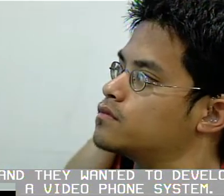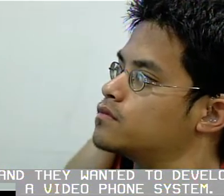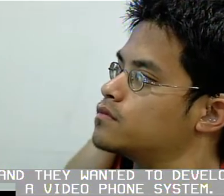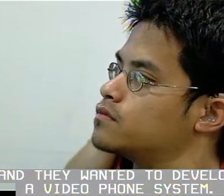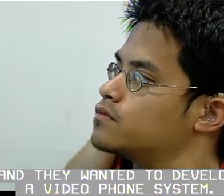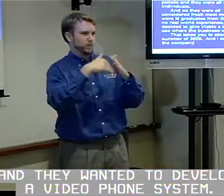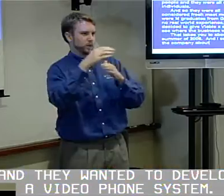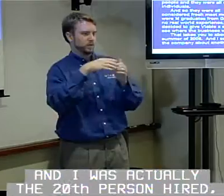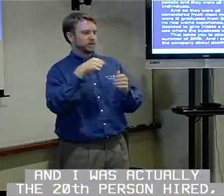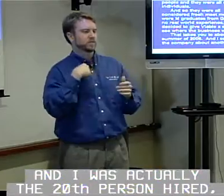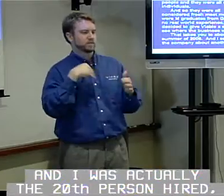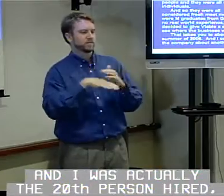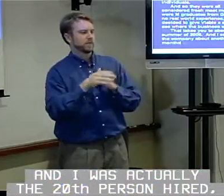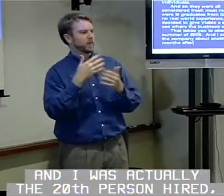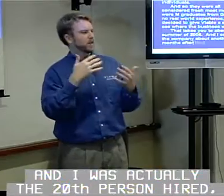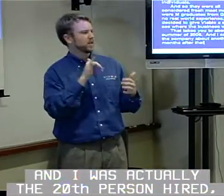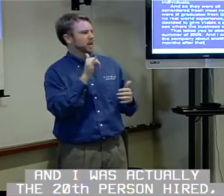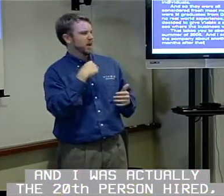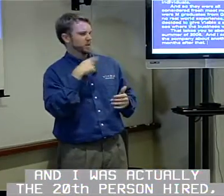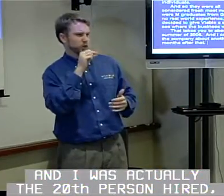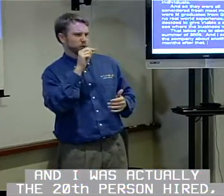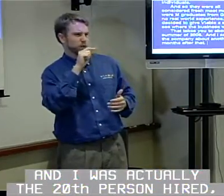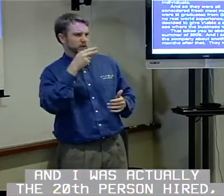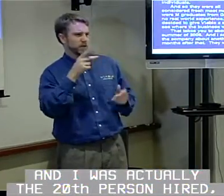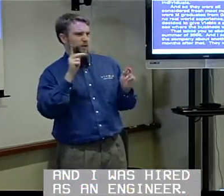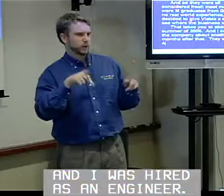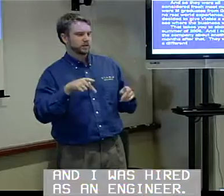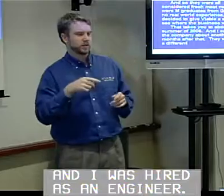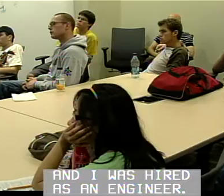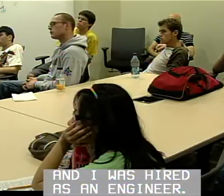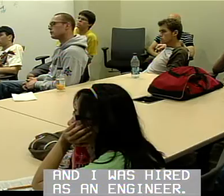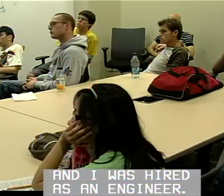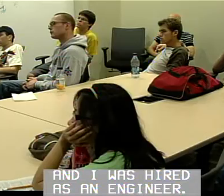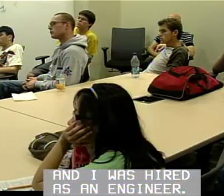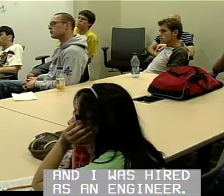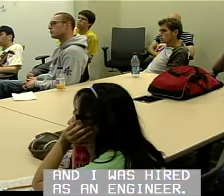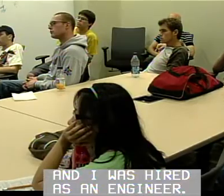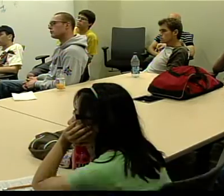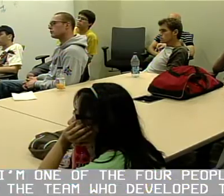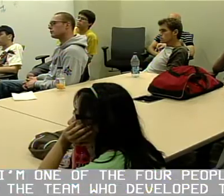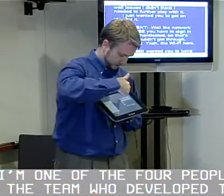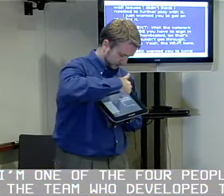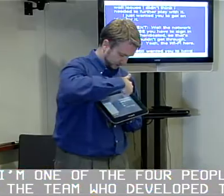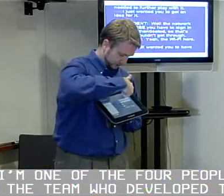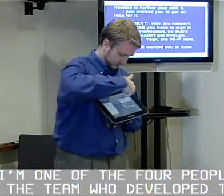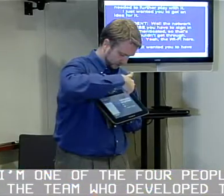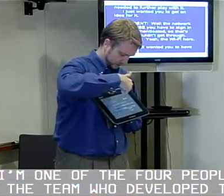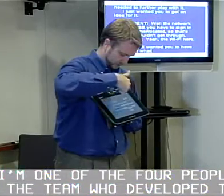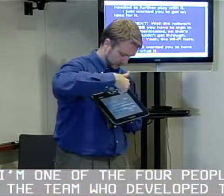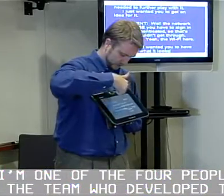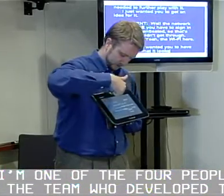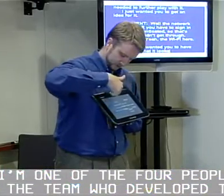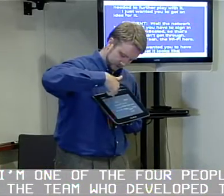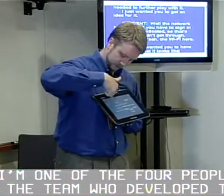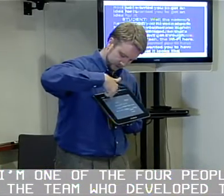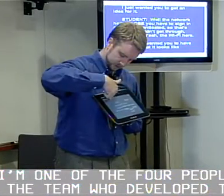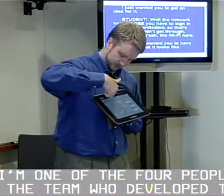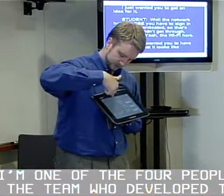system. And I was actually the 20th person hired, and I was hired as an engineer. I'm one of the four people on the team who developed this.